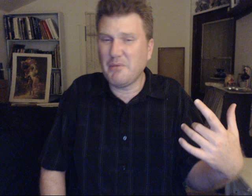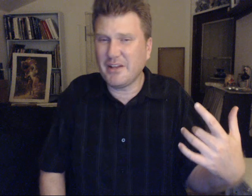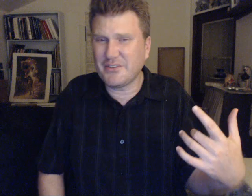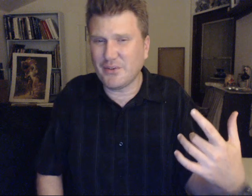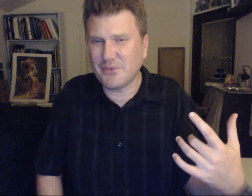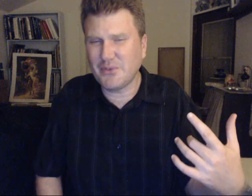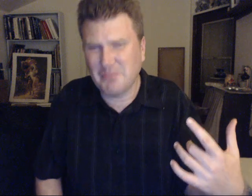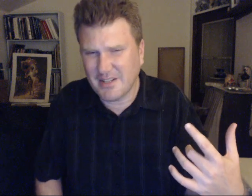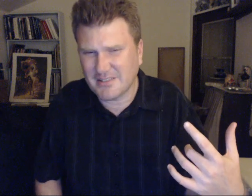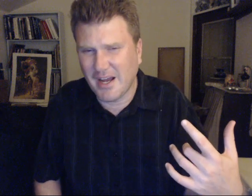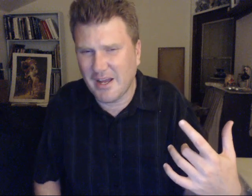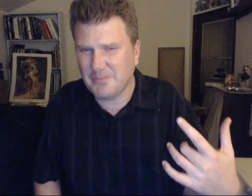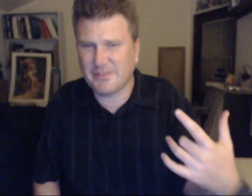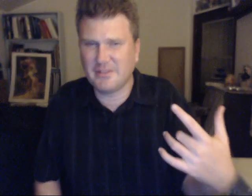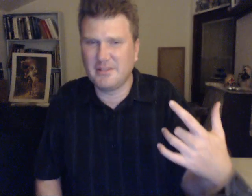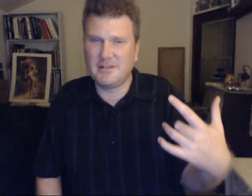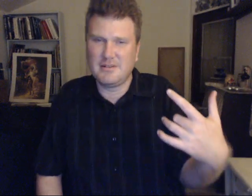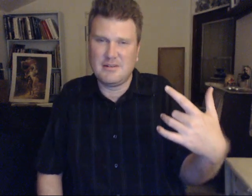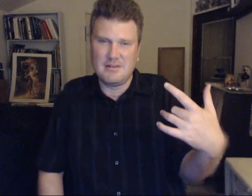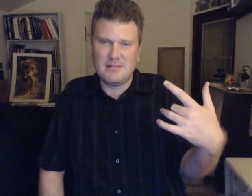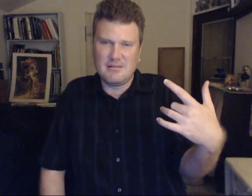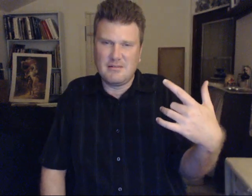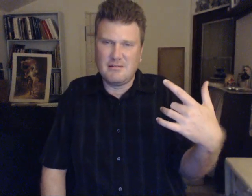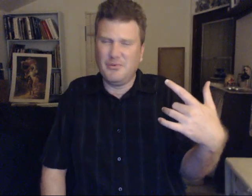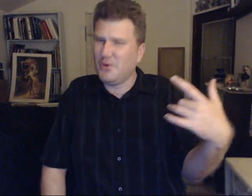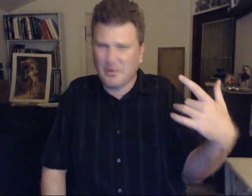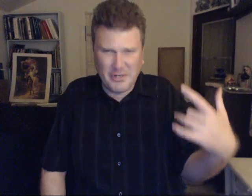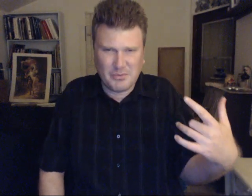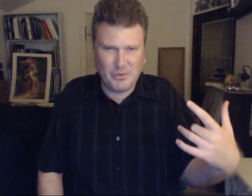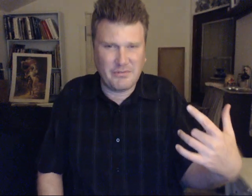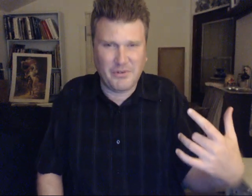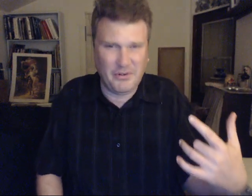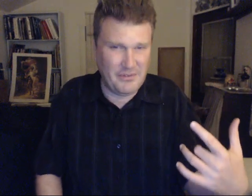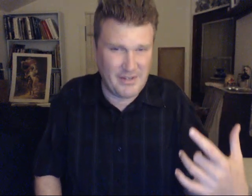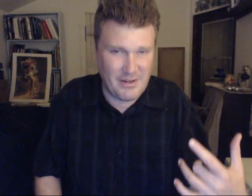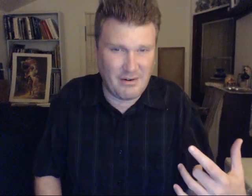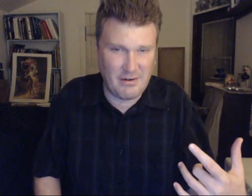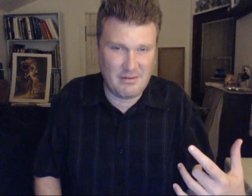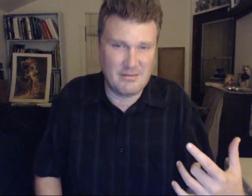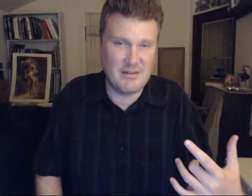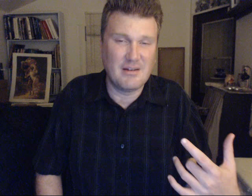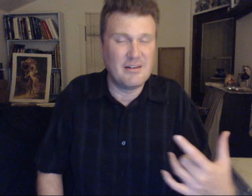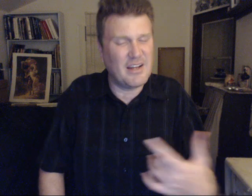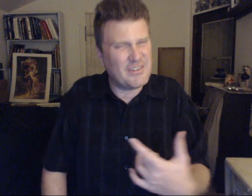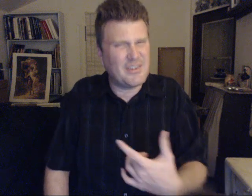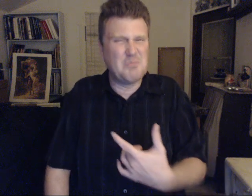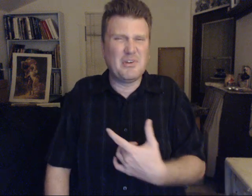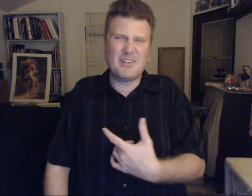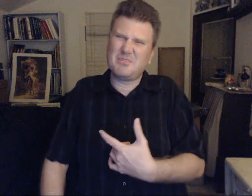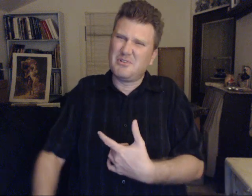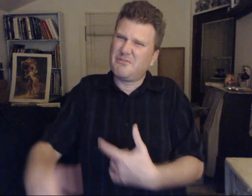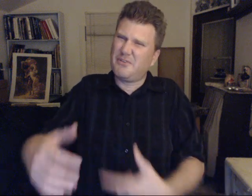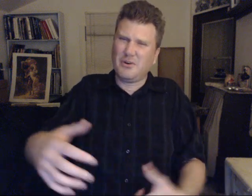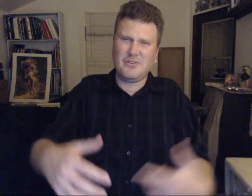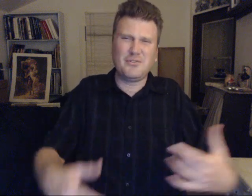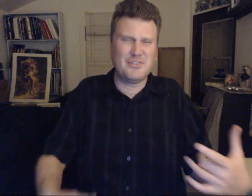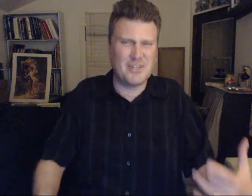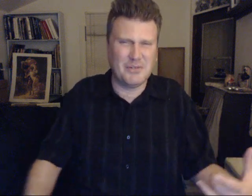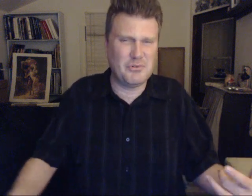might insult you many times. But you are much more inferior than they are. Not to say beings should be inferior to each other. But you